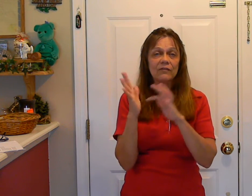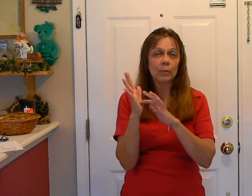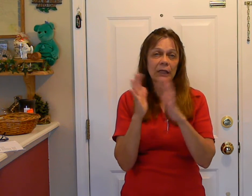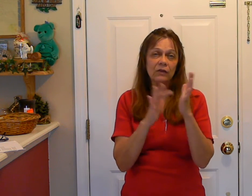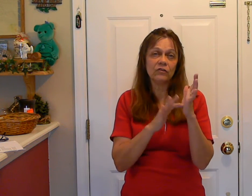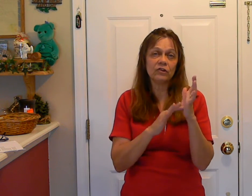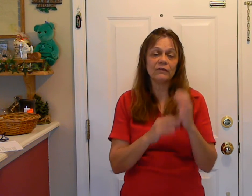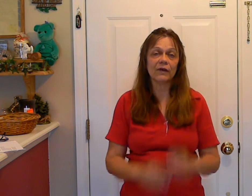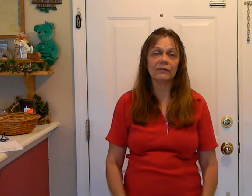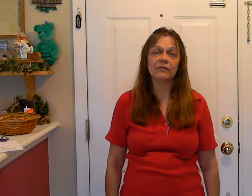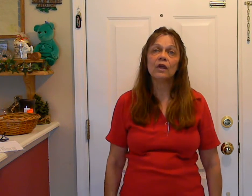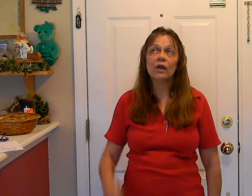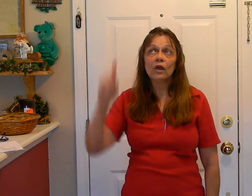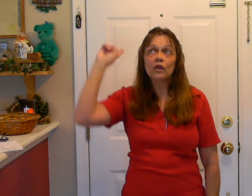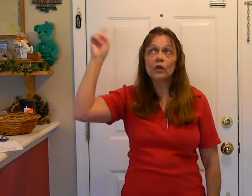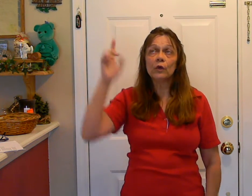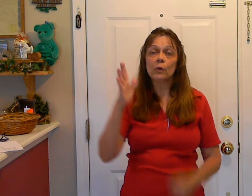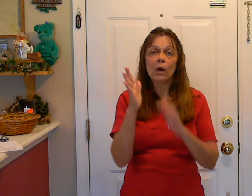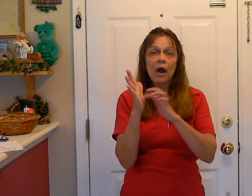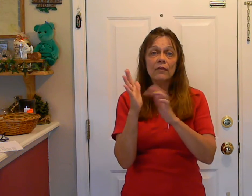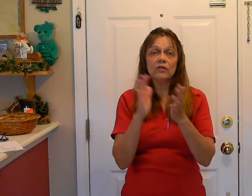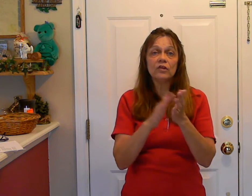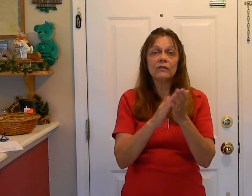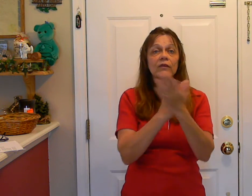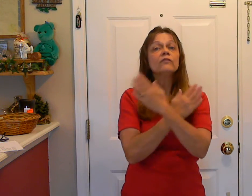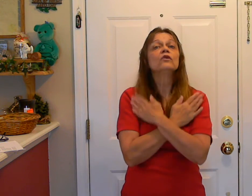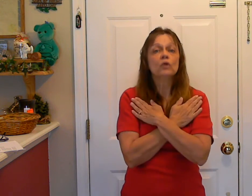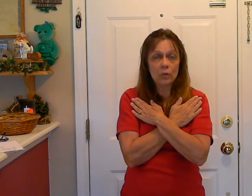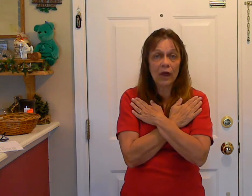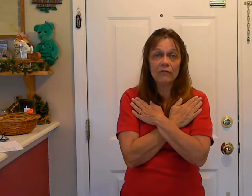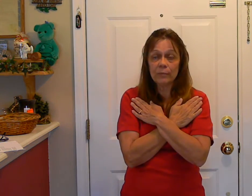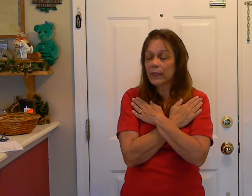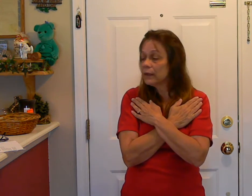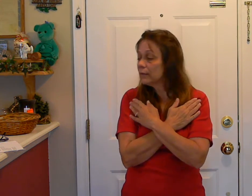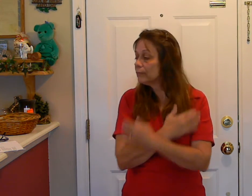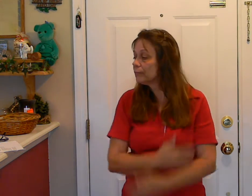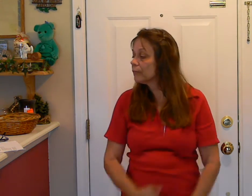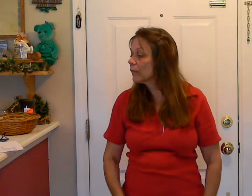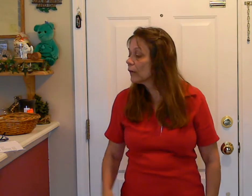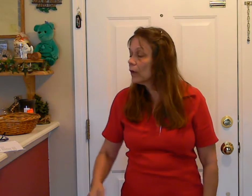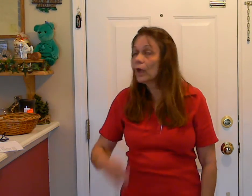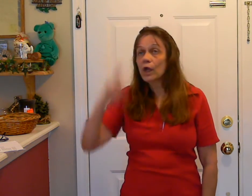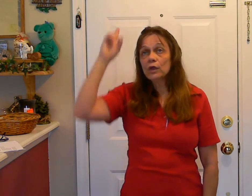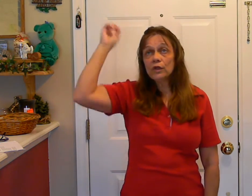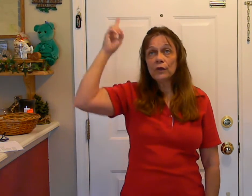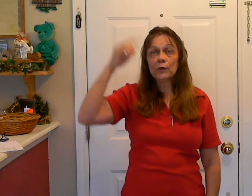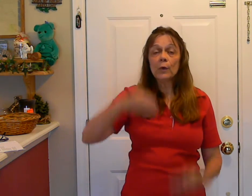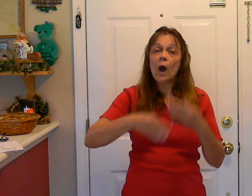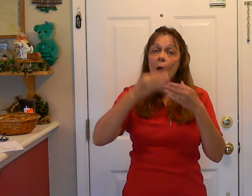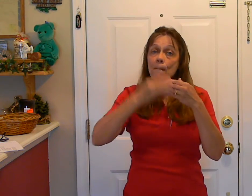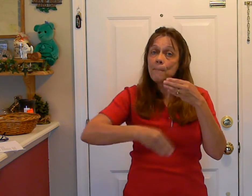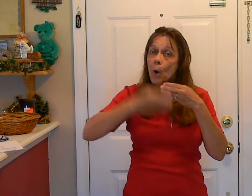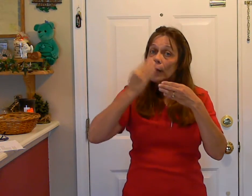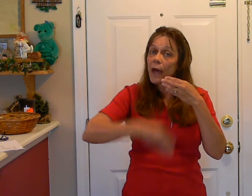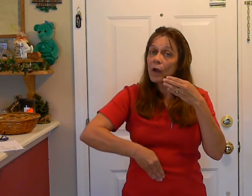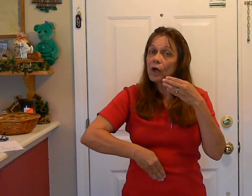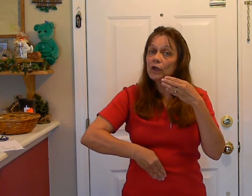everybody knows Jesus. You are the Jesus who loves me. You poured out all your